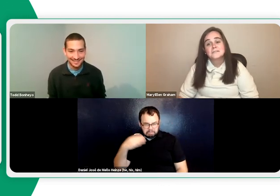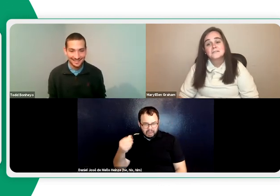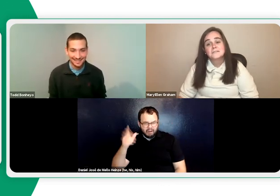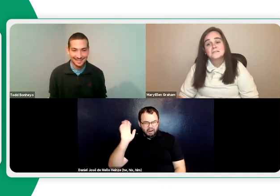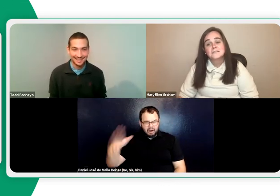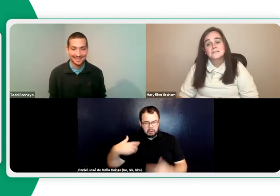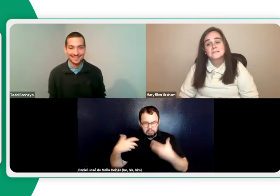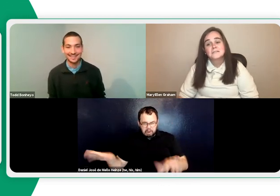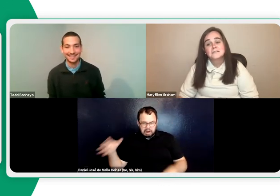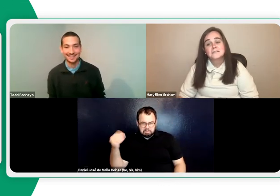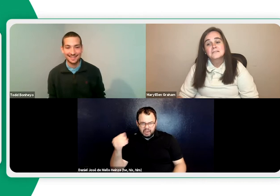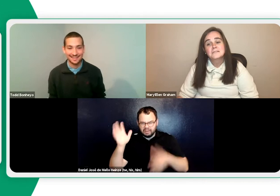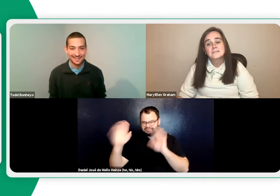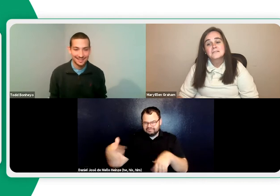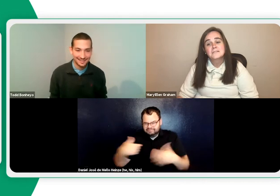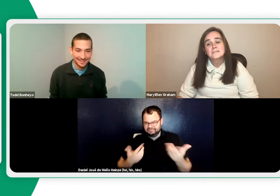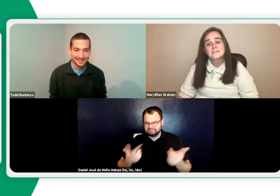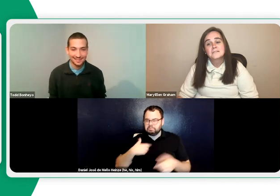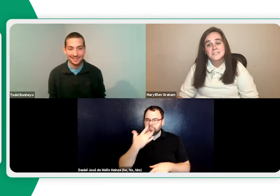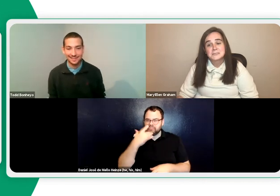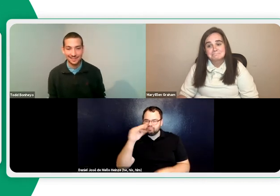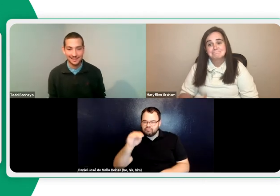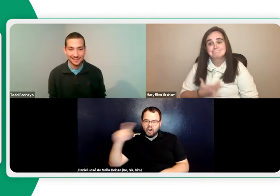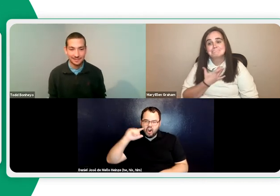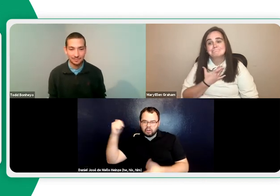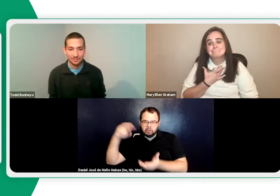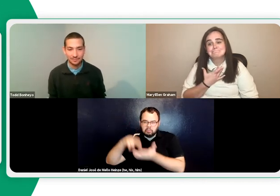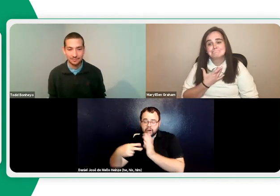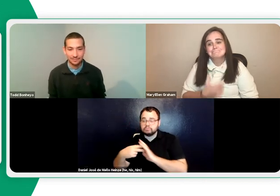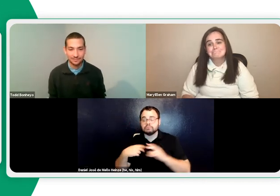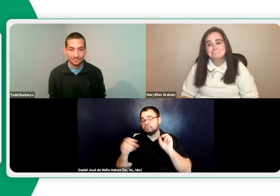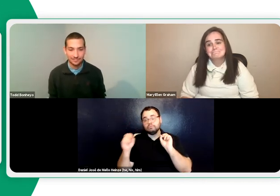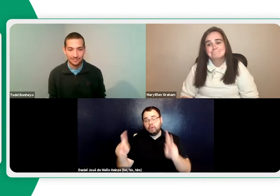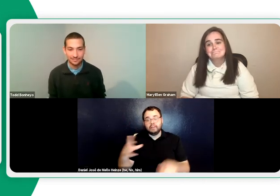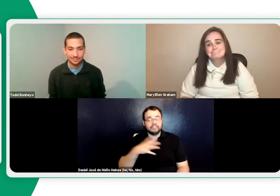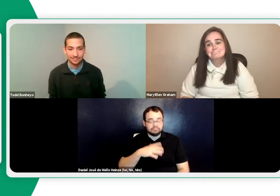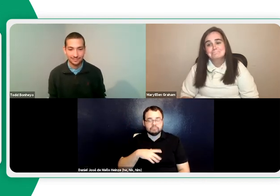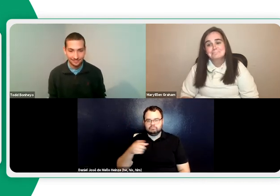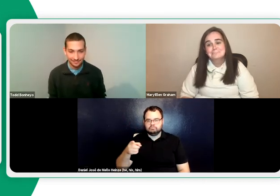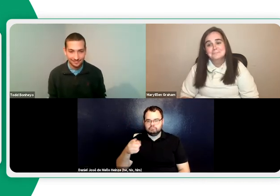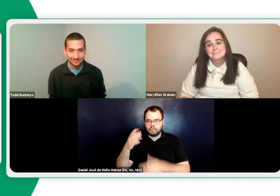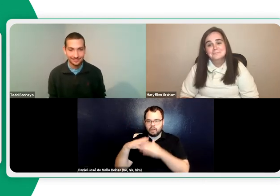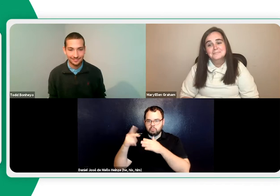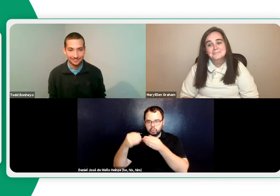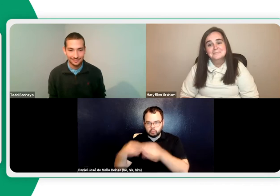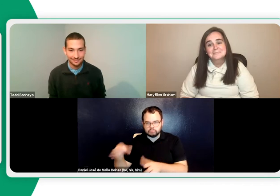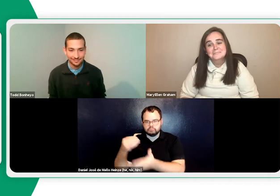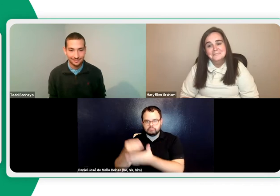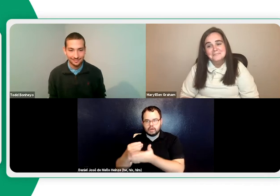And that would cover. Yeah. Other students would say, I don't want to pay for an insurance plan. You know, I want to use my money for other things. And then